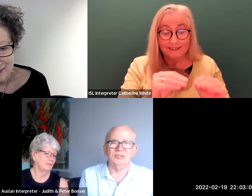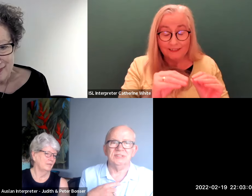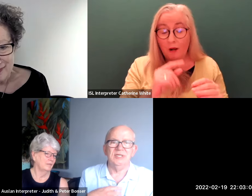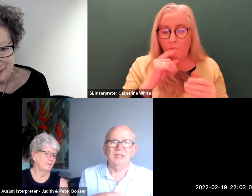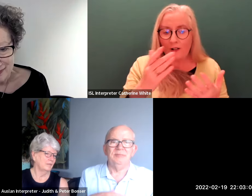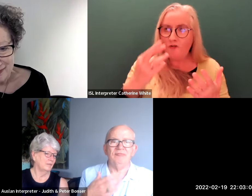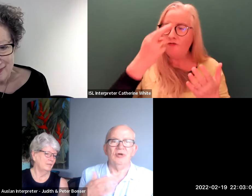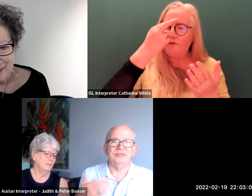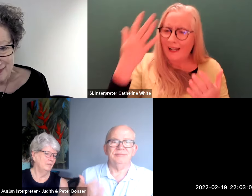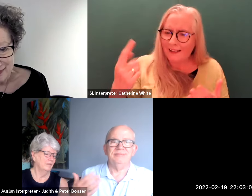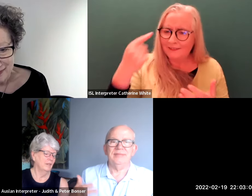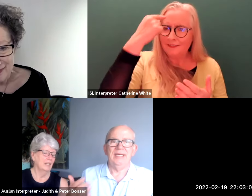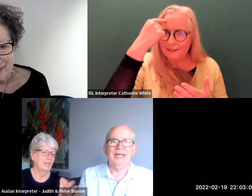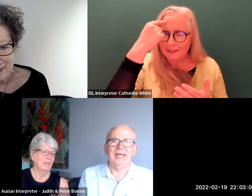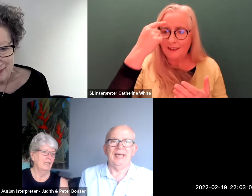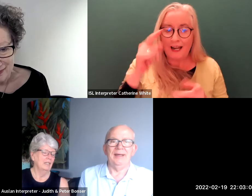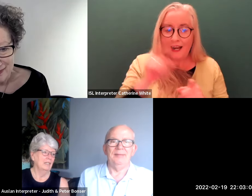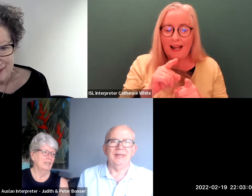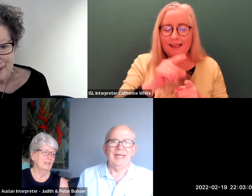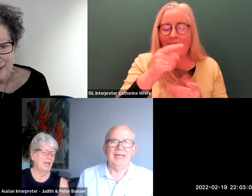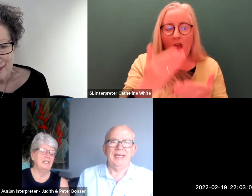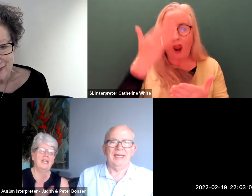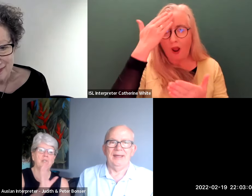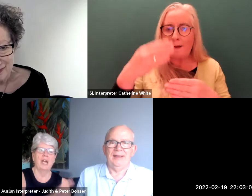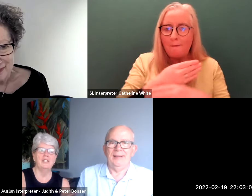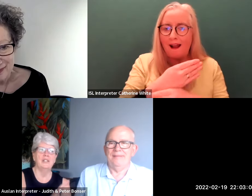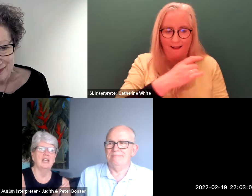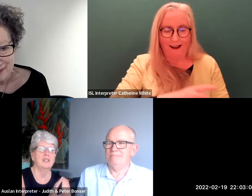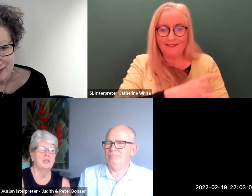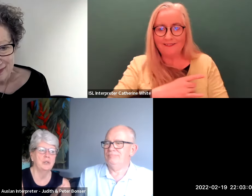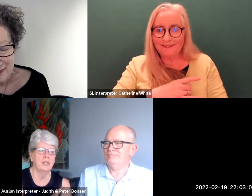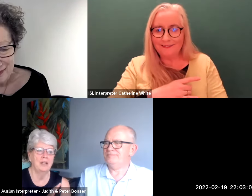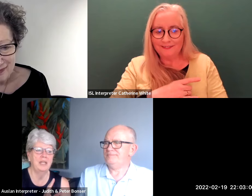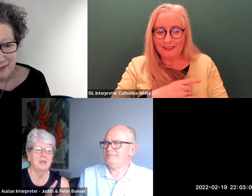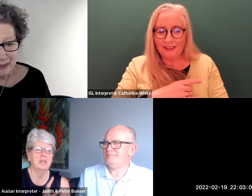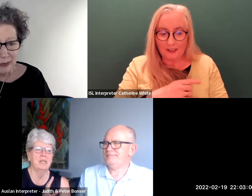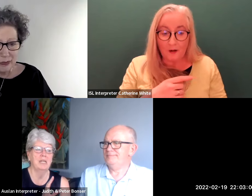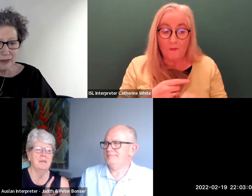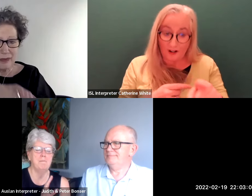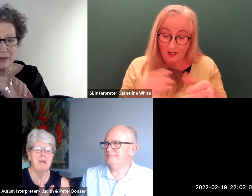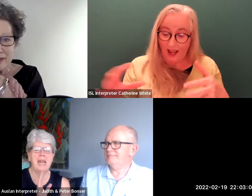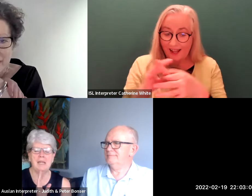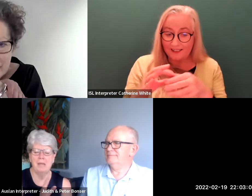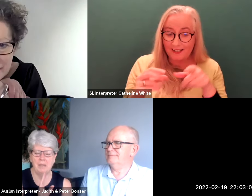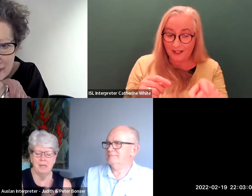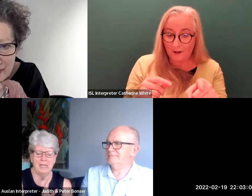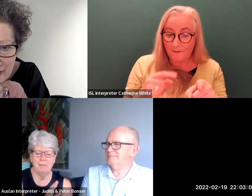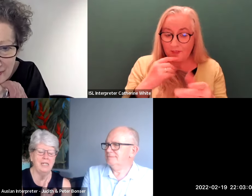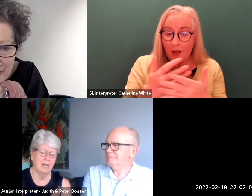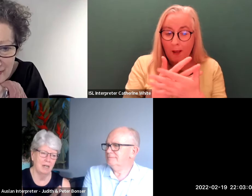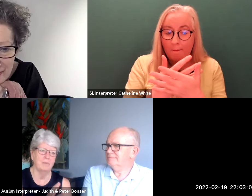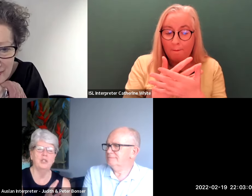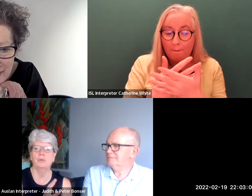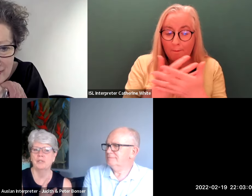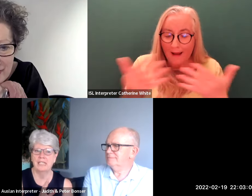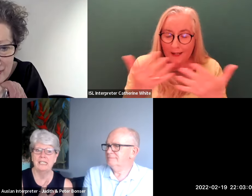it's all just by rote um and and to add to that too i think many many many many